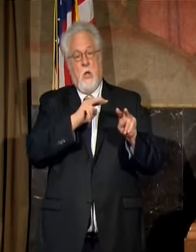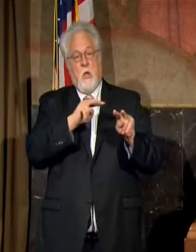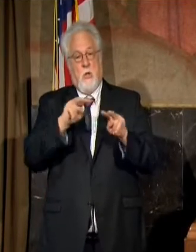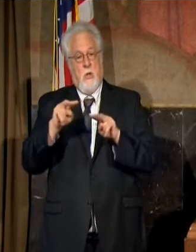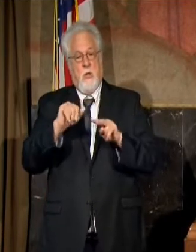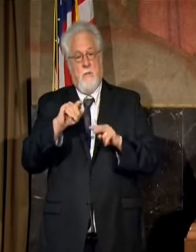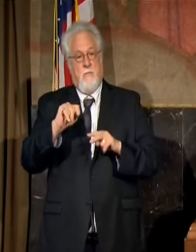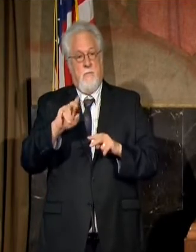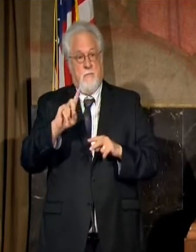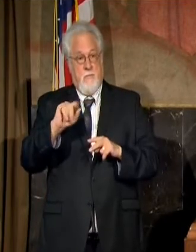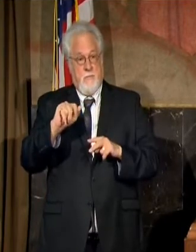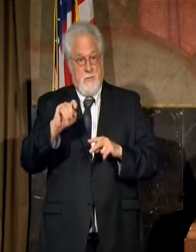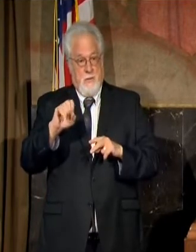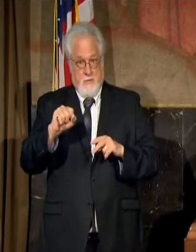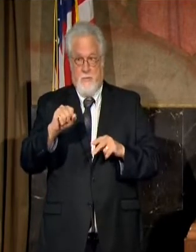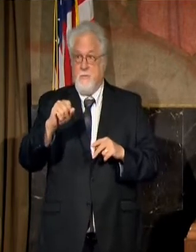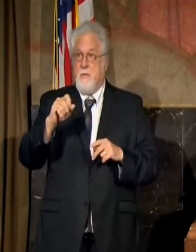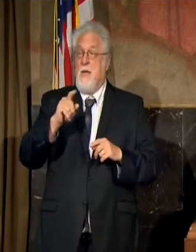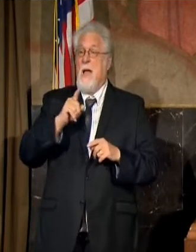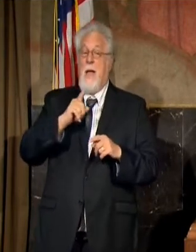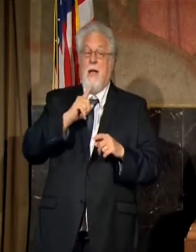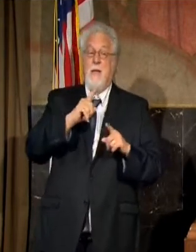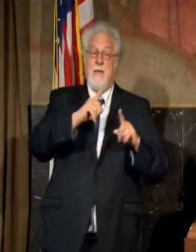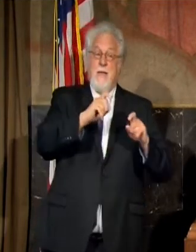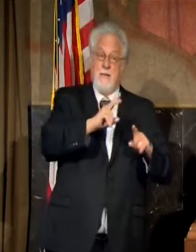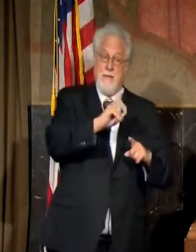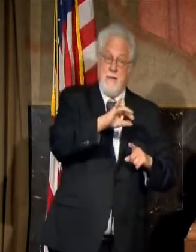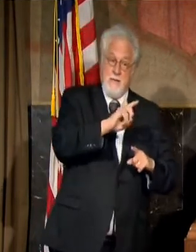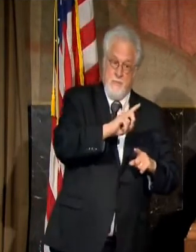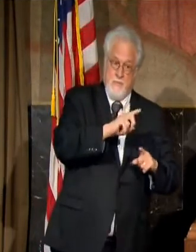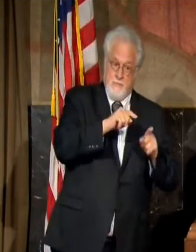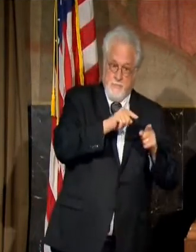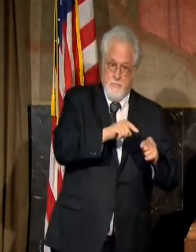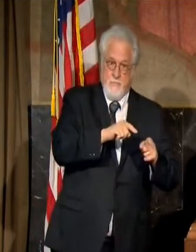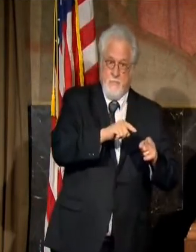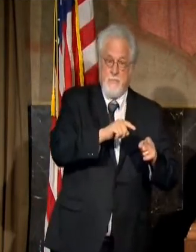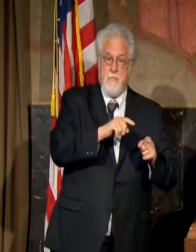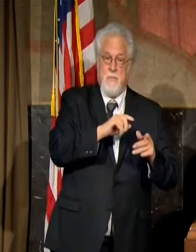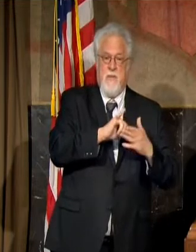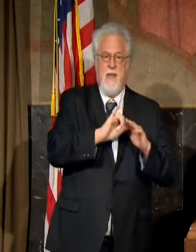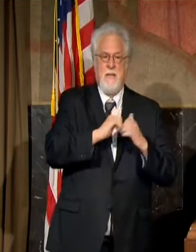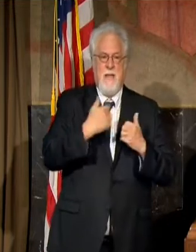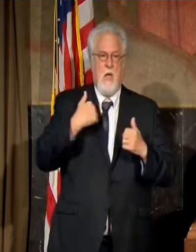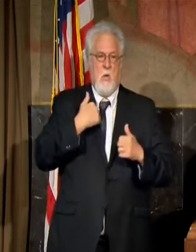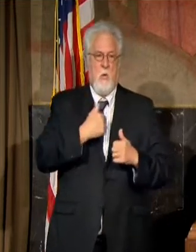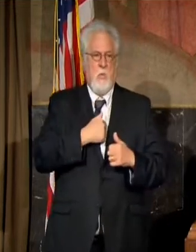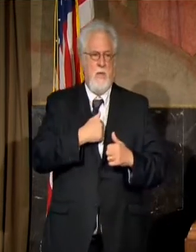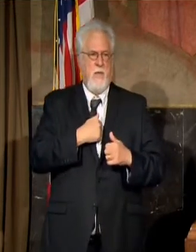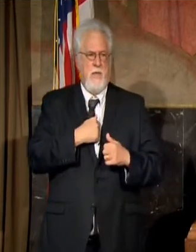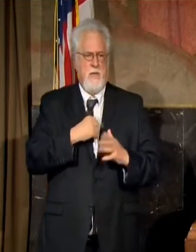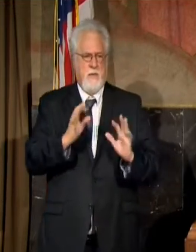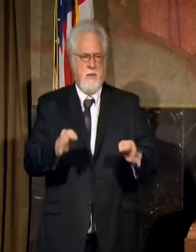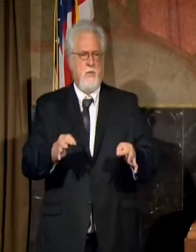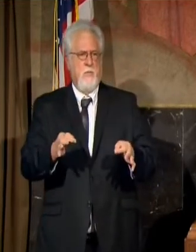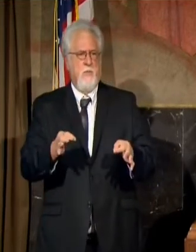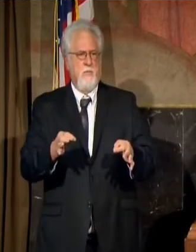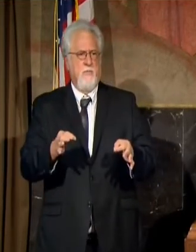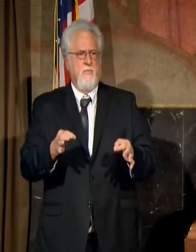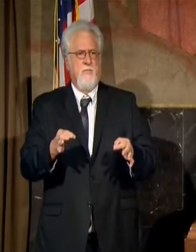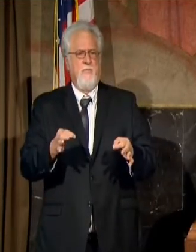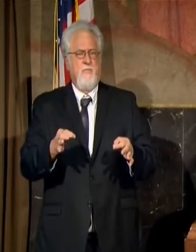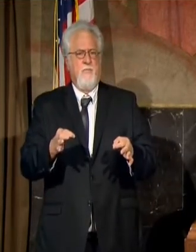at the dates that the tests were actually done, that's how we determine our